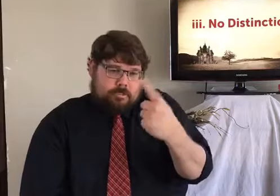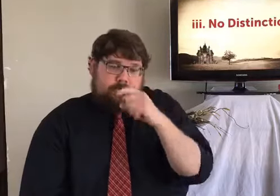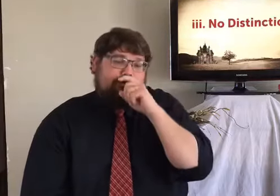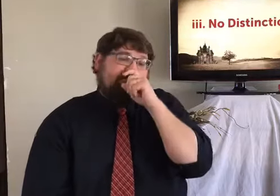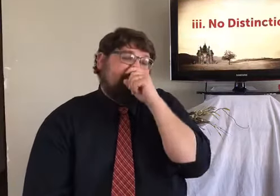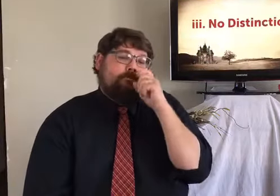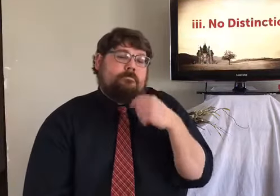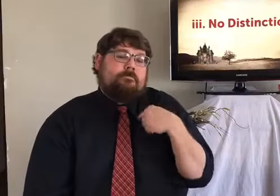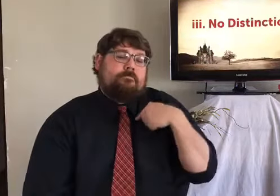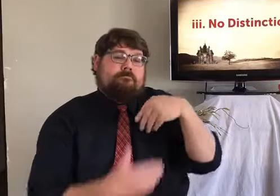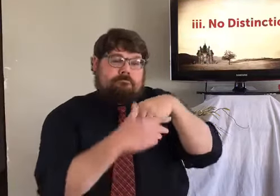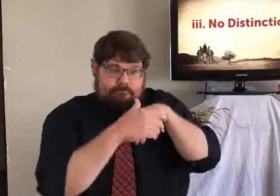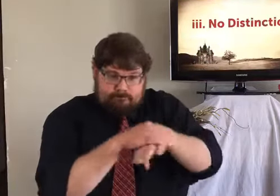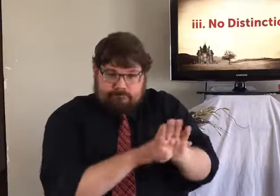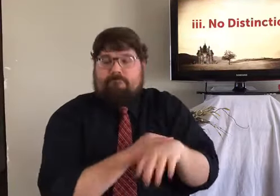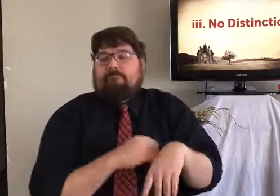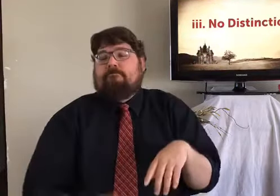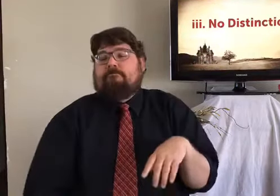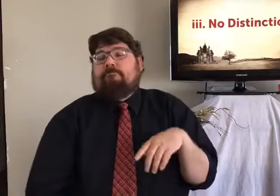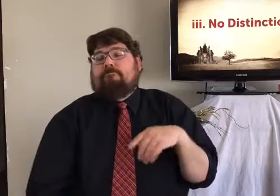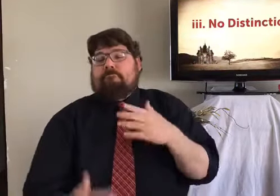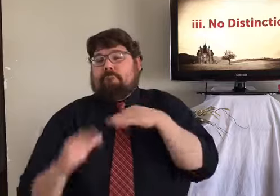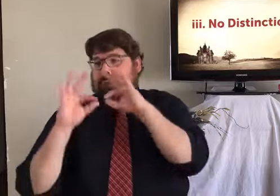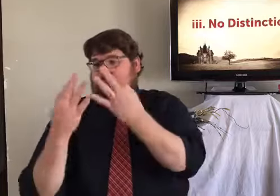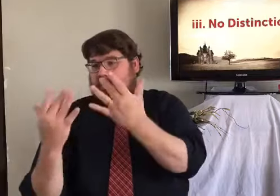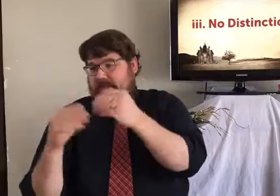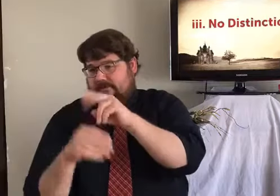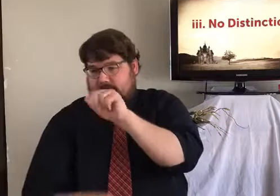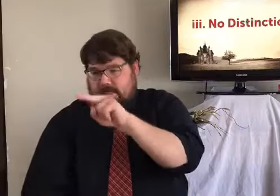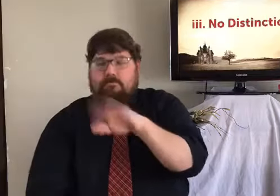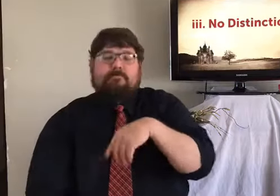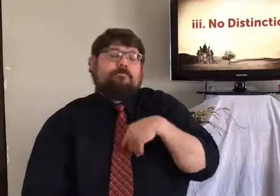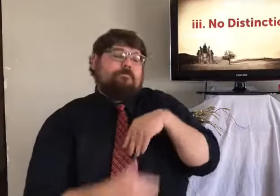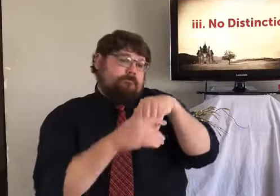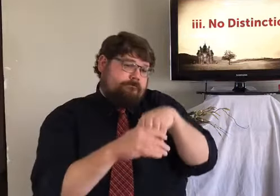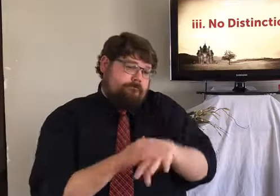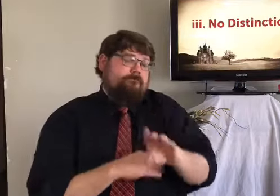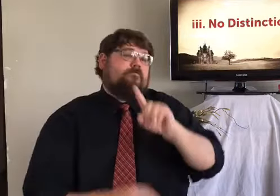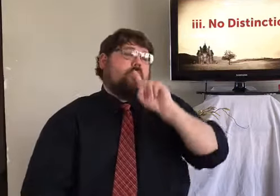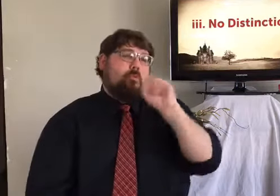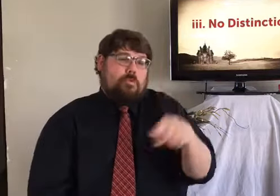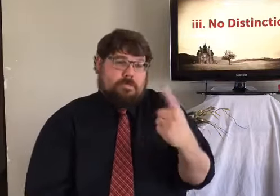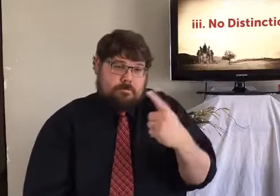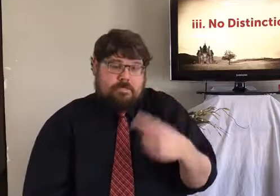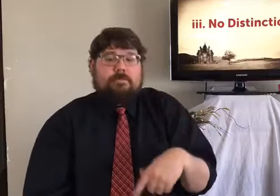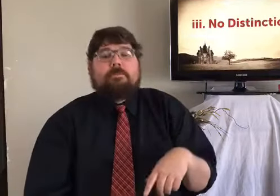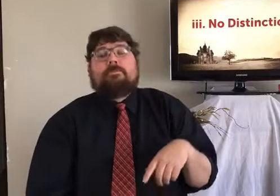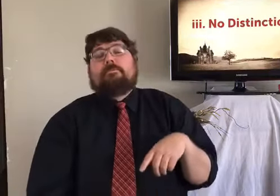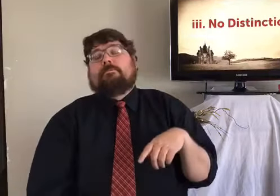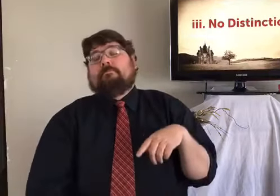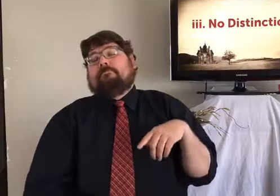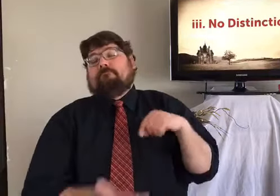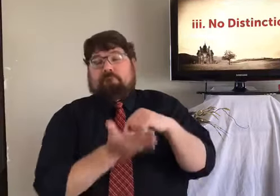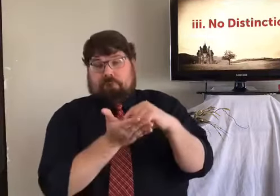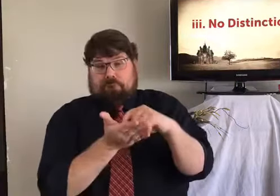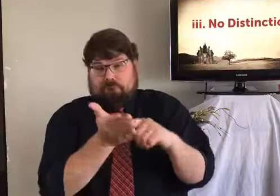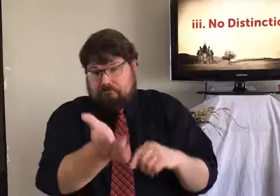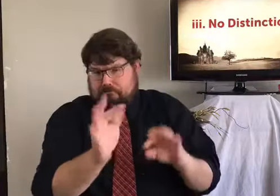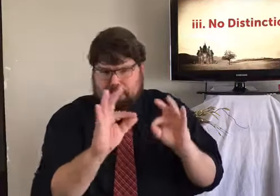I went to a Little Caesar's Pizza and I ordered something. I went in. My family was waiting in the van. I went in and placed my order.